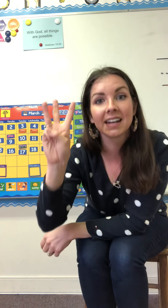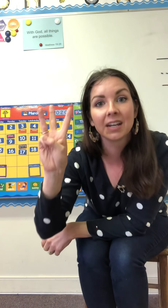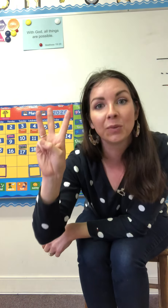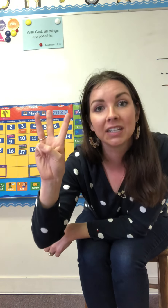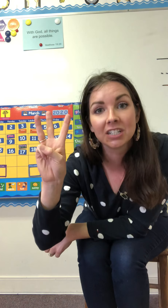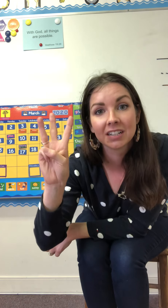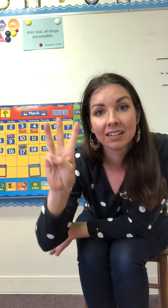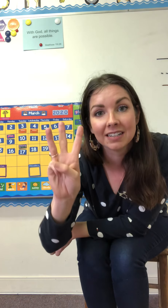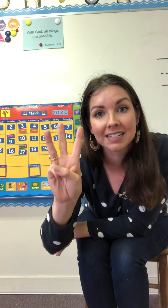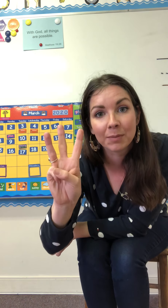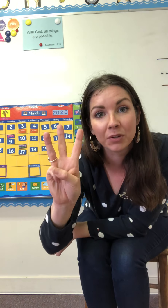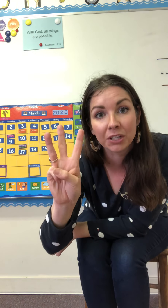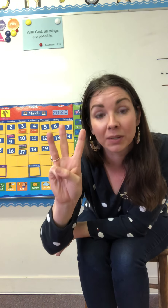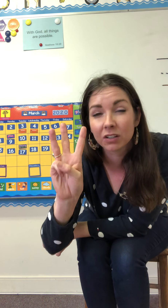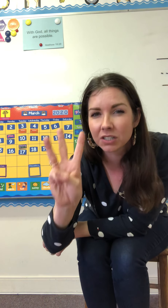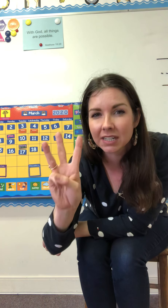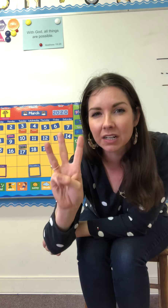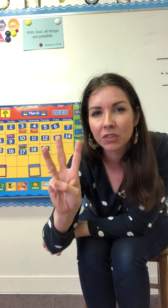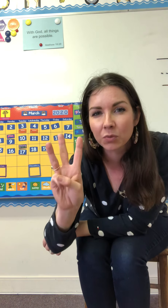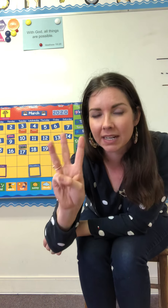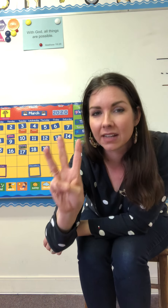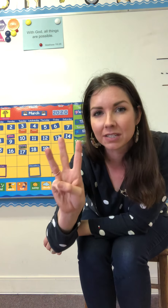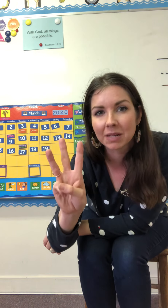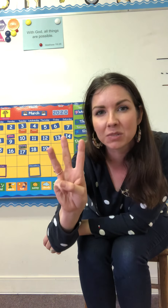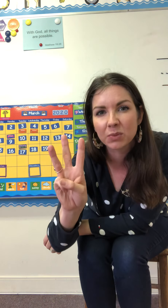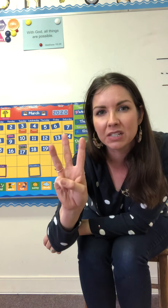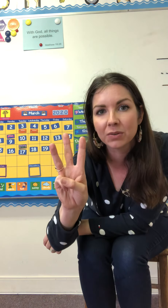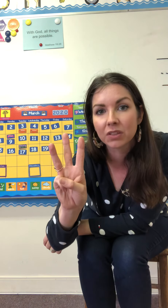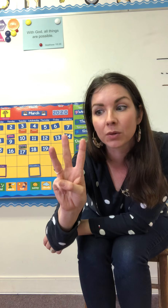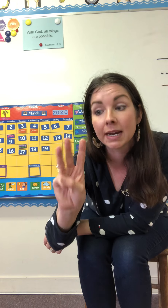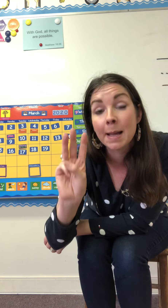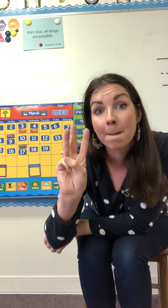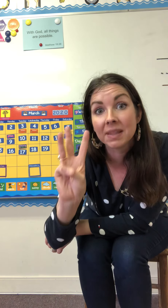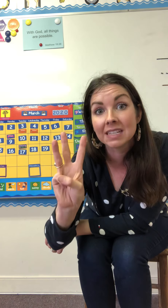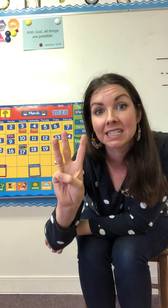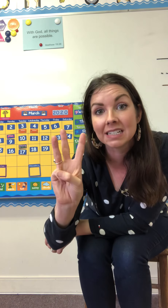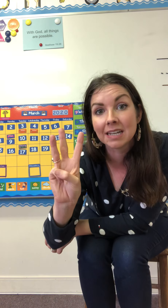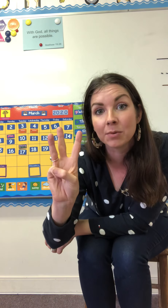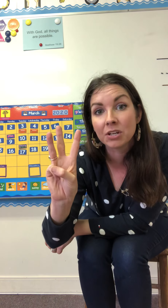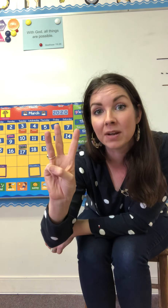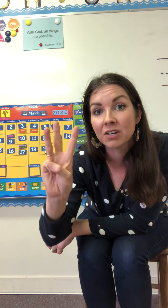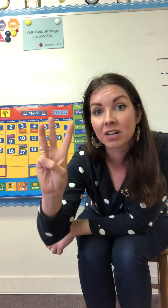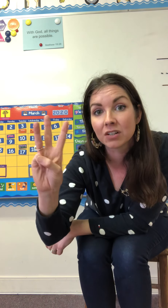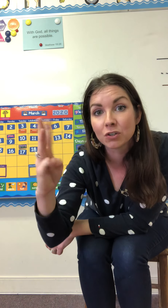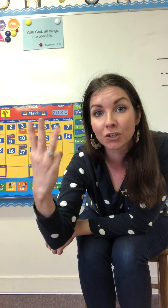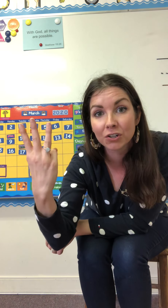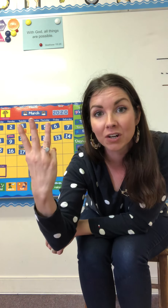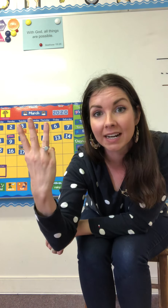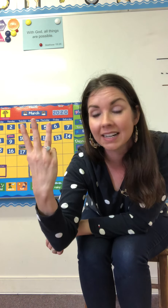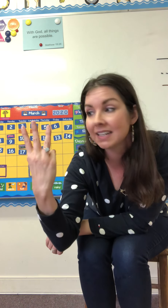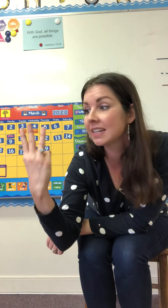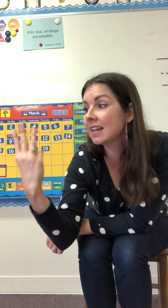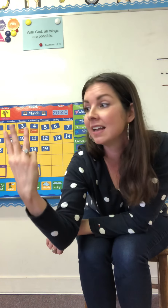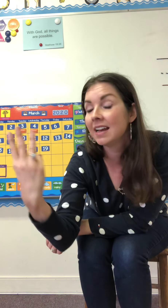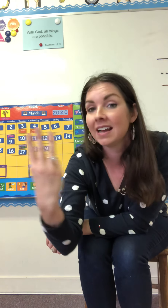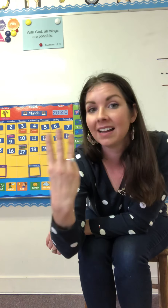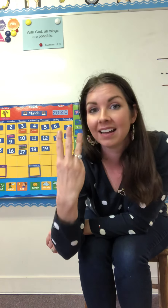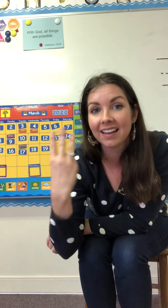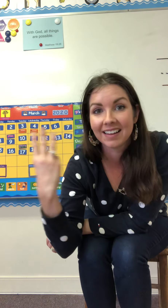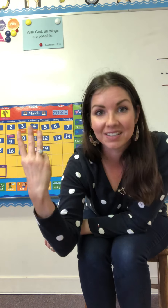language W it looks like a three how sometimes we do a three but this is a W and you're gonna turn your hand in and